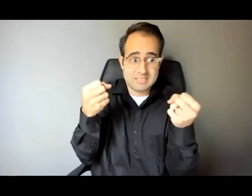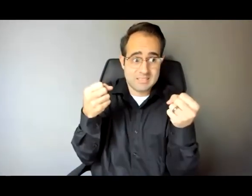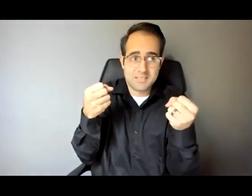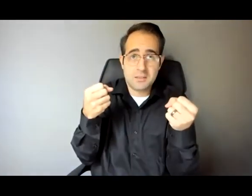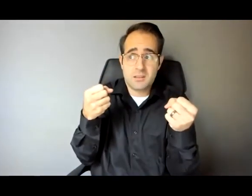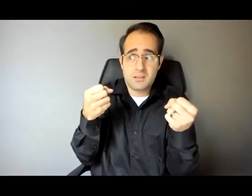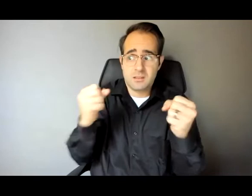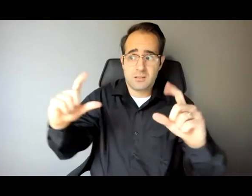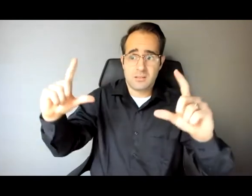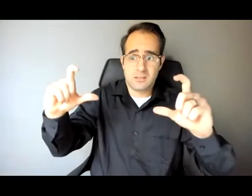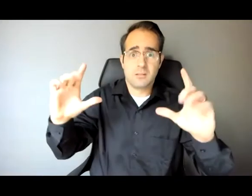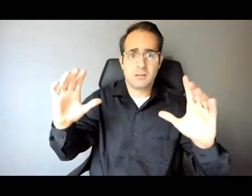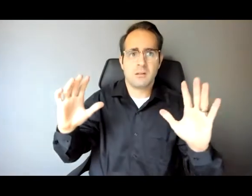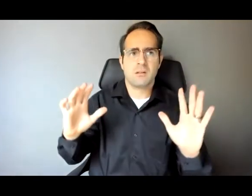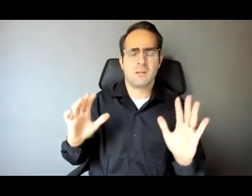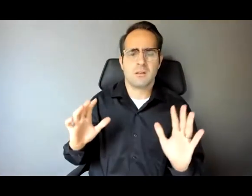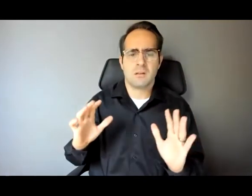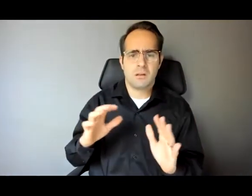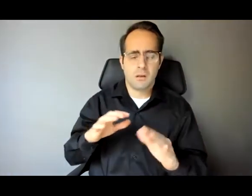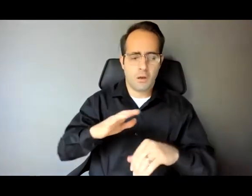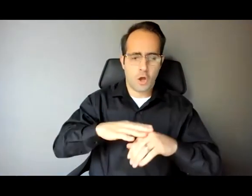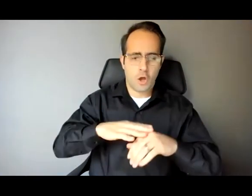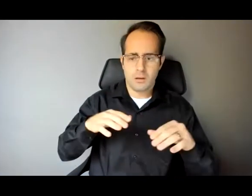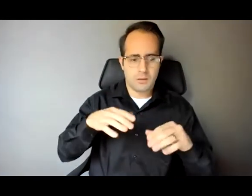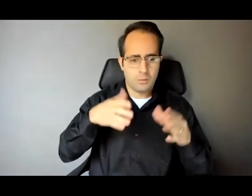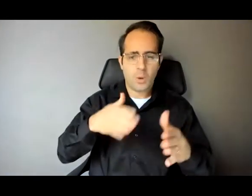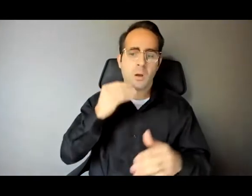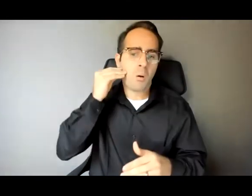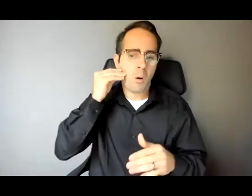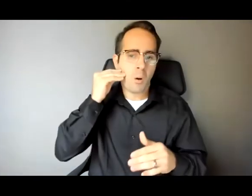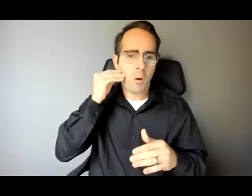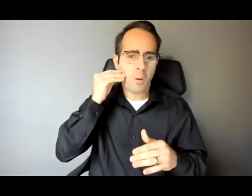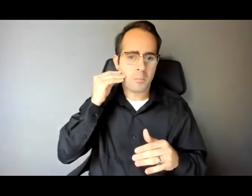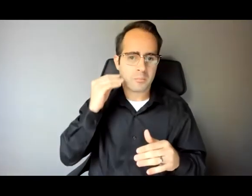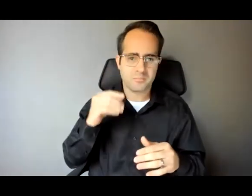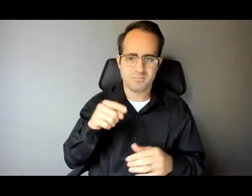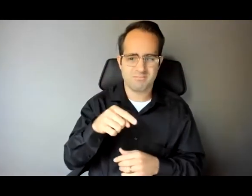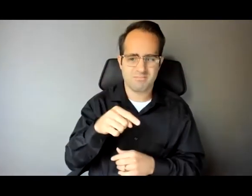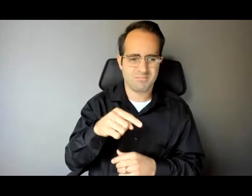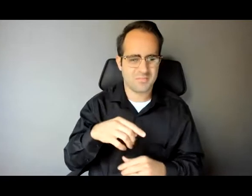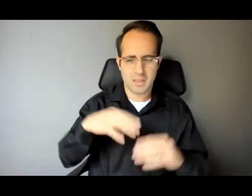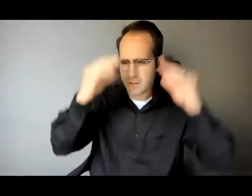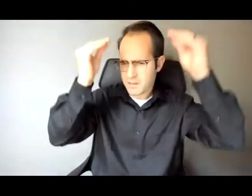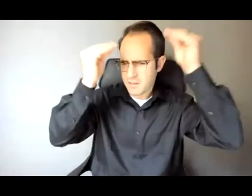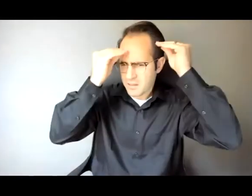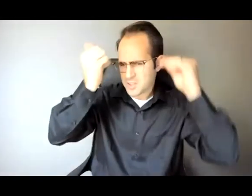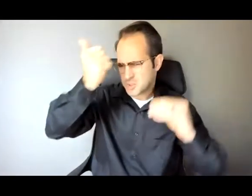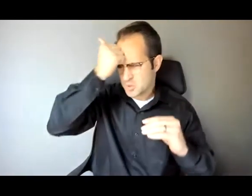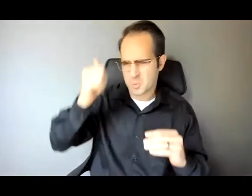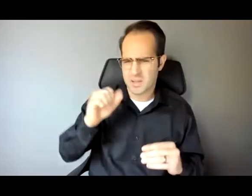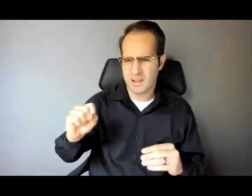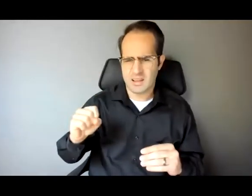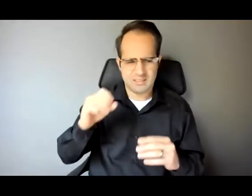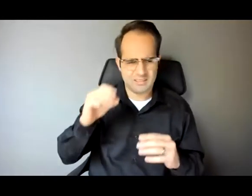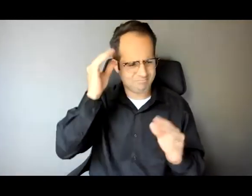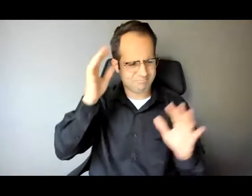On the walk home, he couldn't have been happier with that stupid-ass NYPD baseball cap on his head. I didn't say